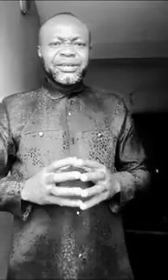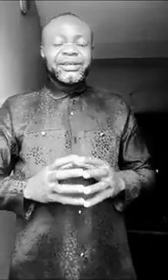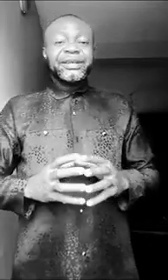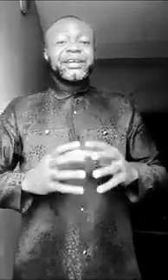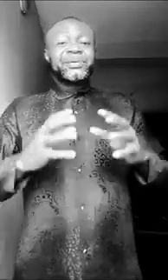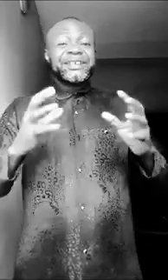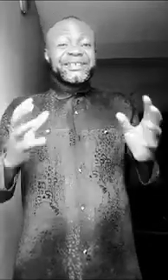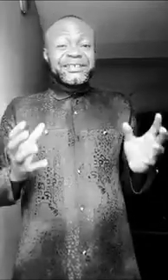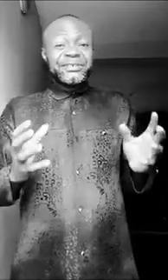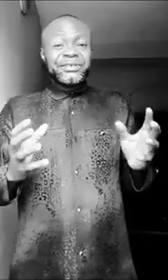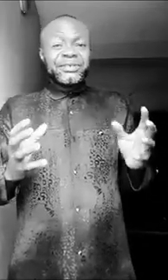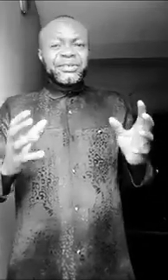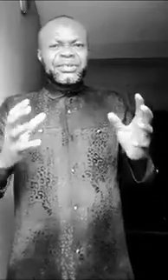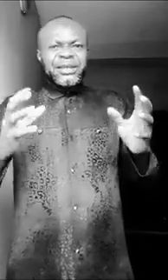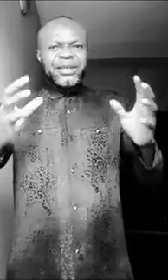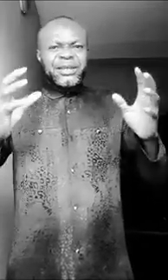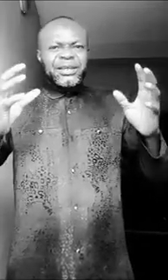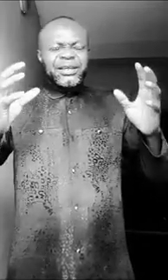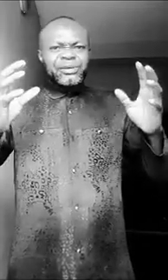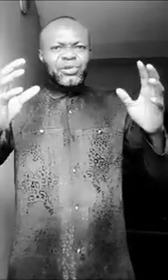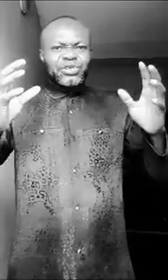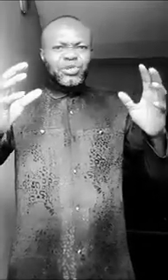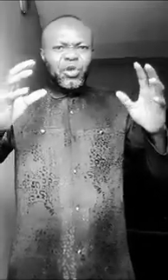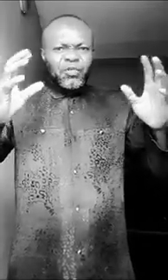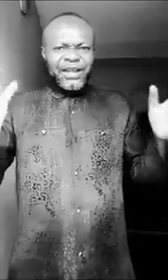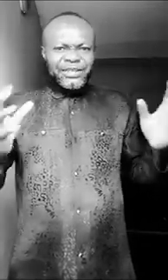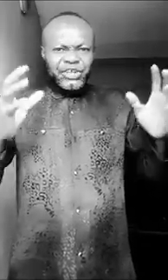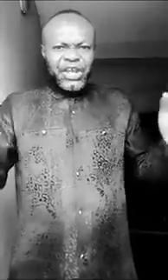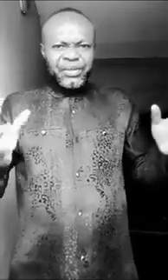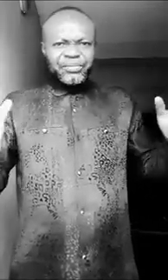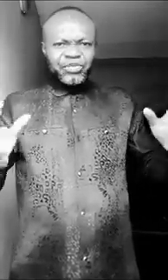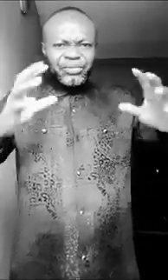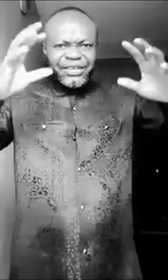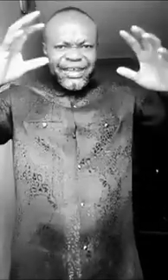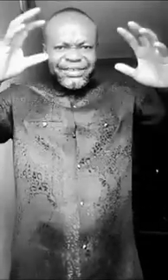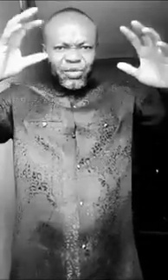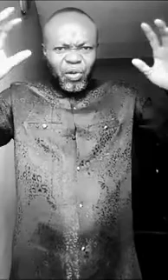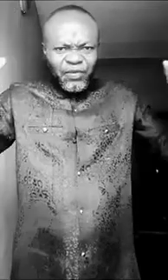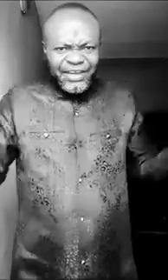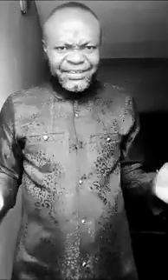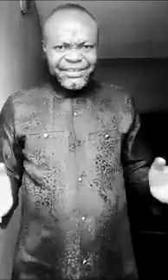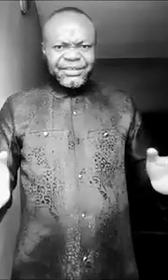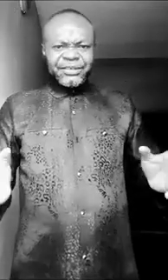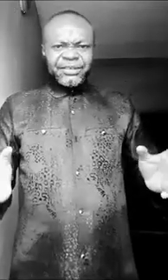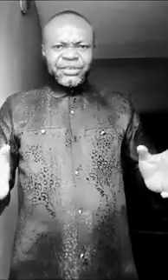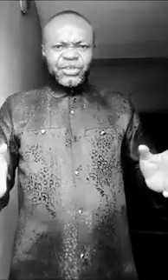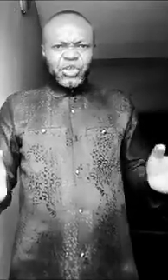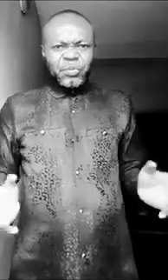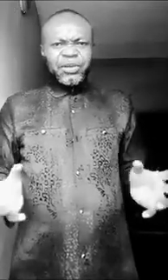He representing what is cover, shame, something that covered somebody. Somebody.